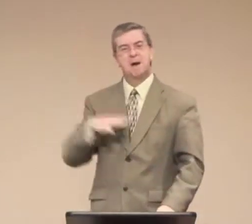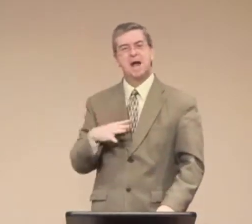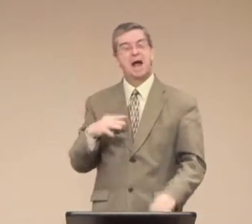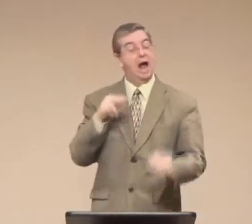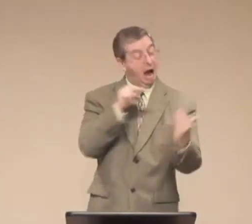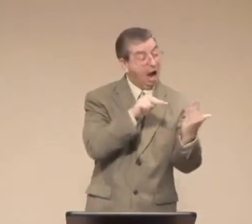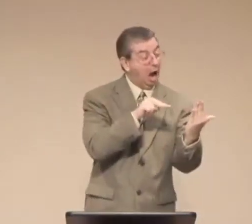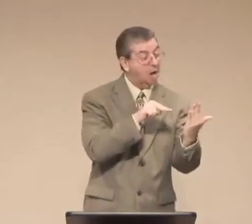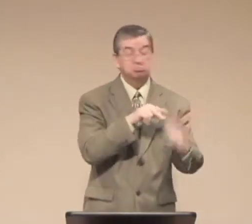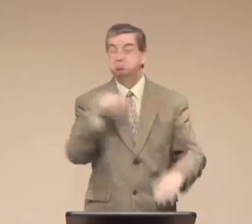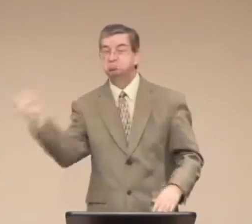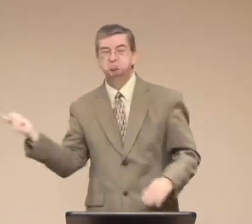immediately connect.